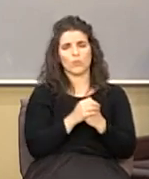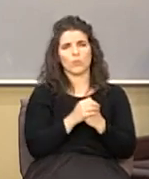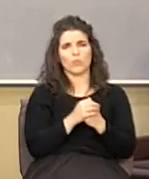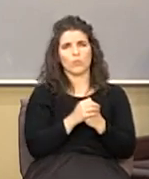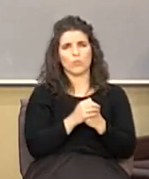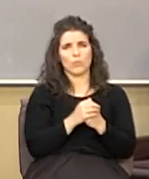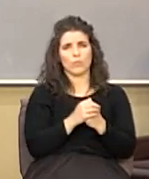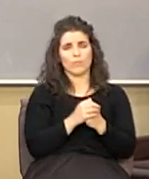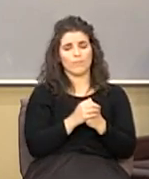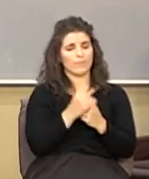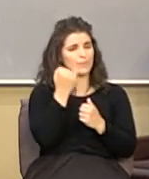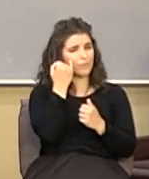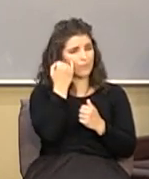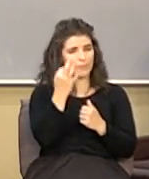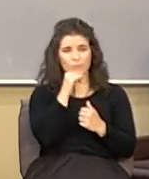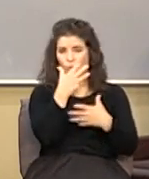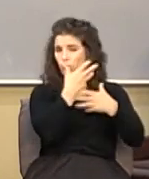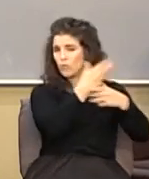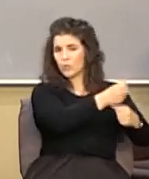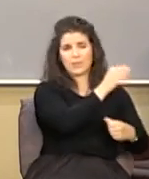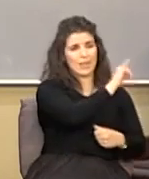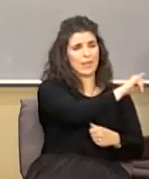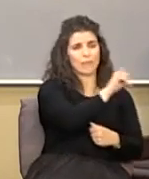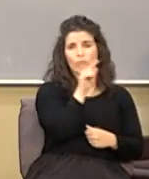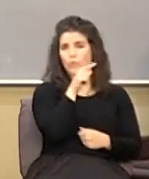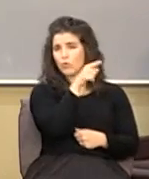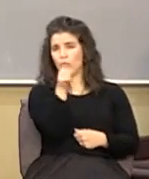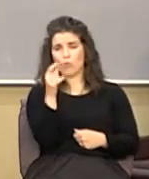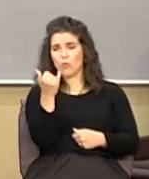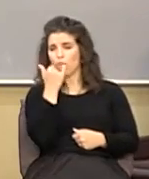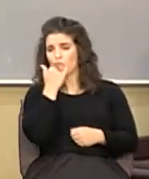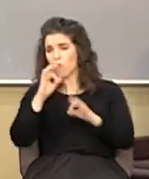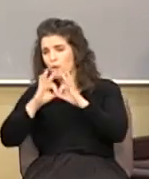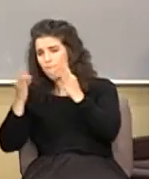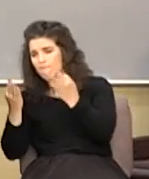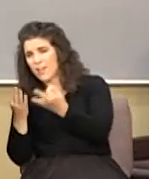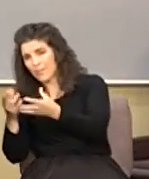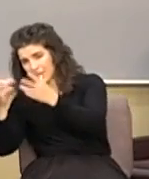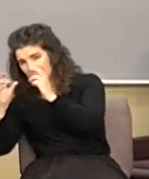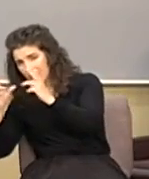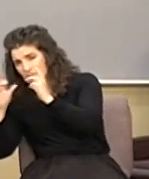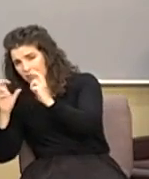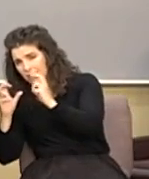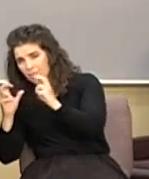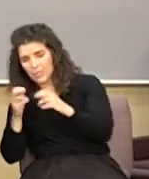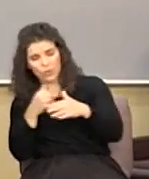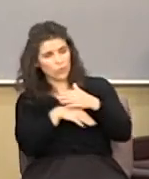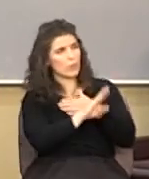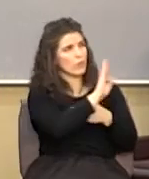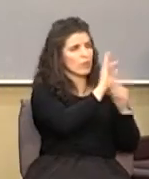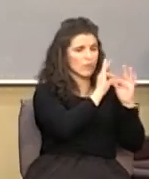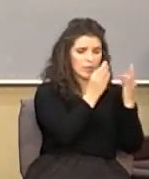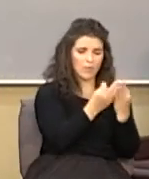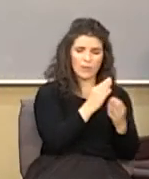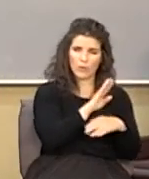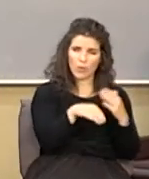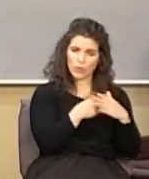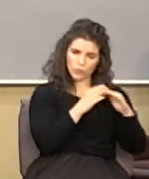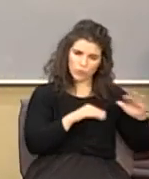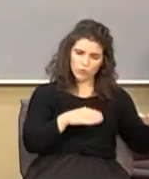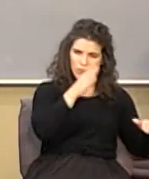you're in the wrong family you get in his family by verse 26 we're all the children of God by faith in Christ Jesus